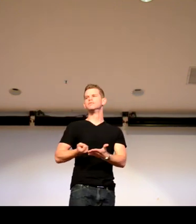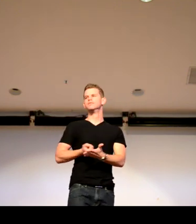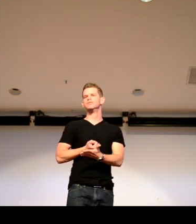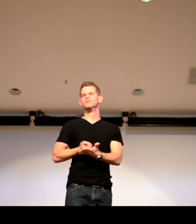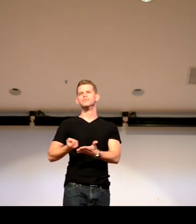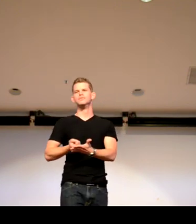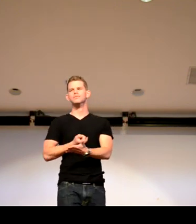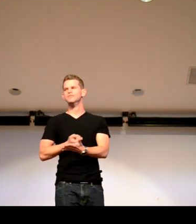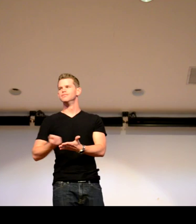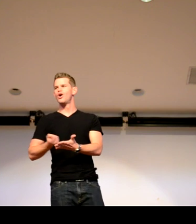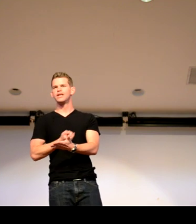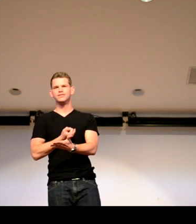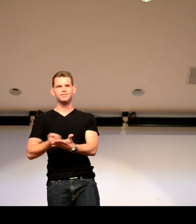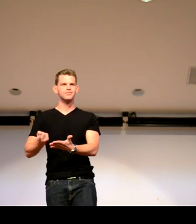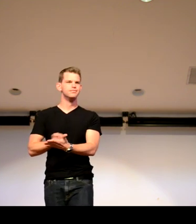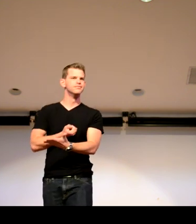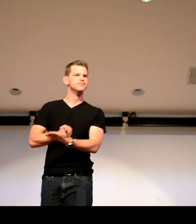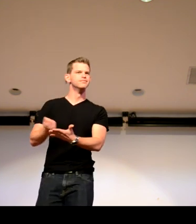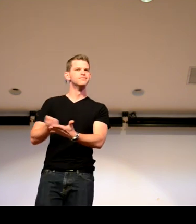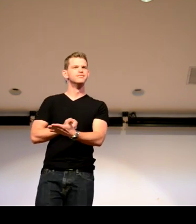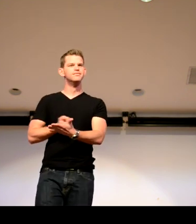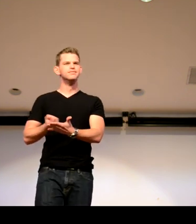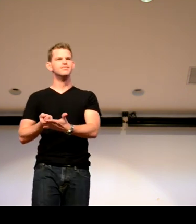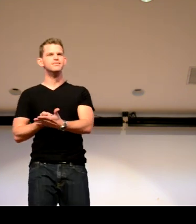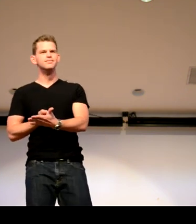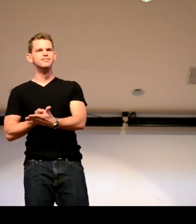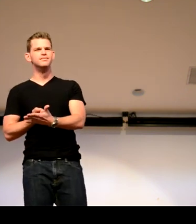Oh, probably hockey. Yeah, probably hockey. Okay.